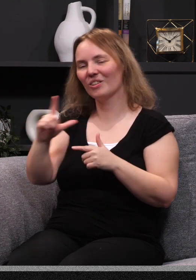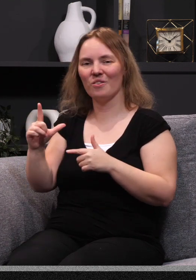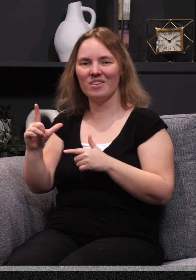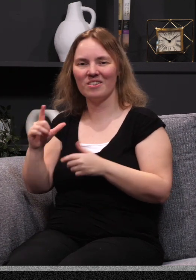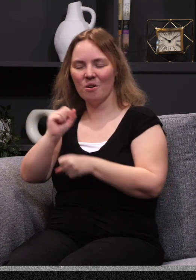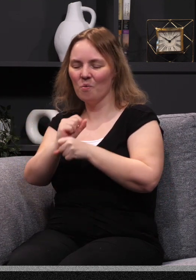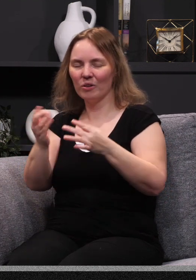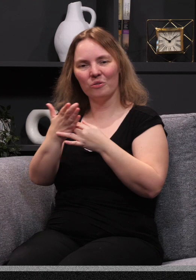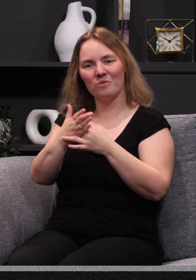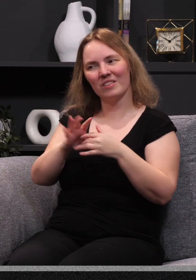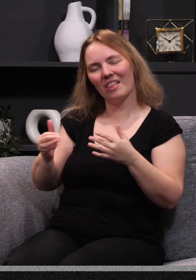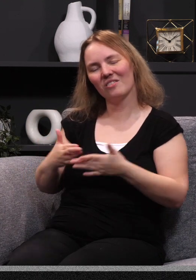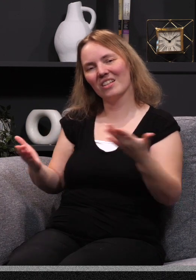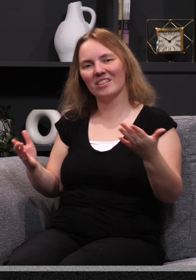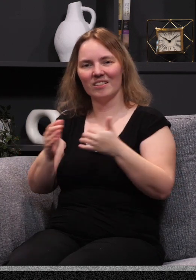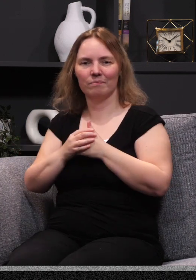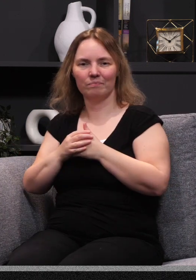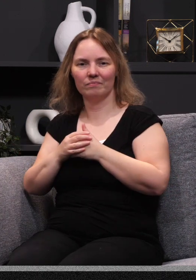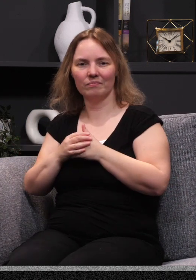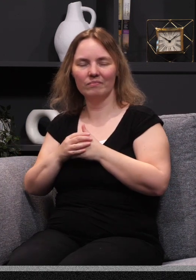and lead you in his way as he tries to work that out with you.